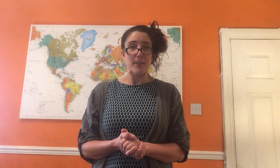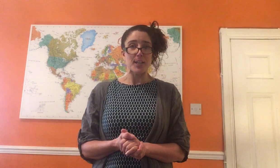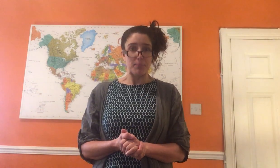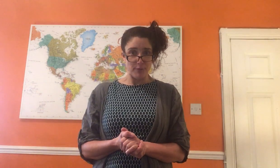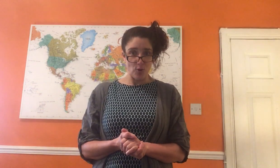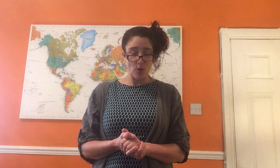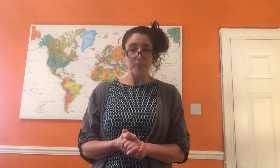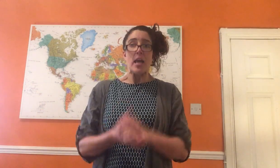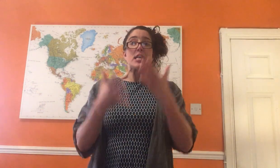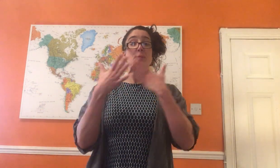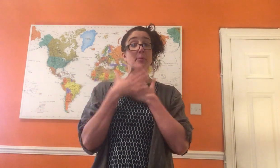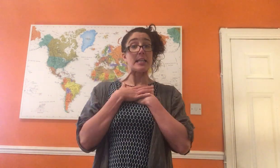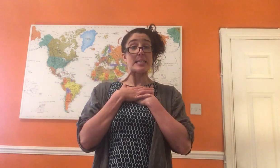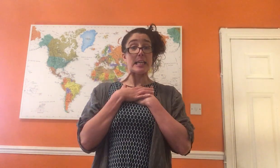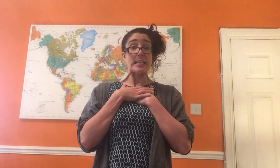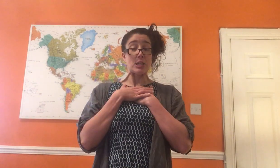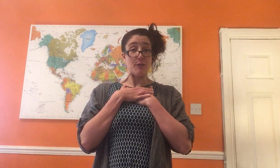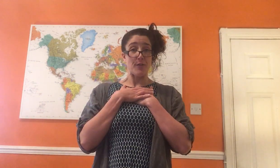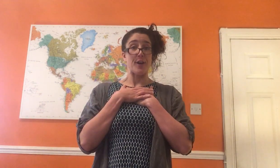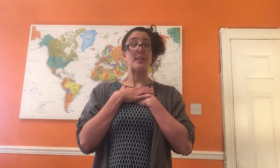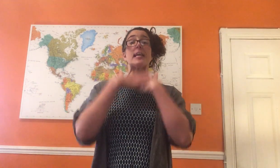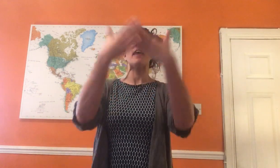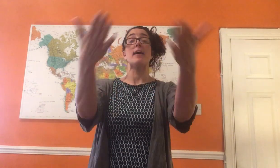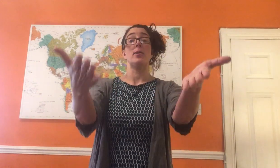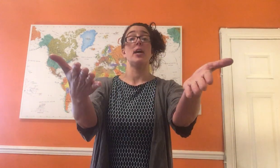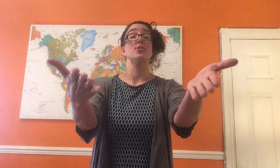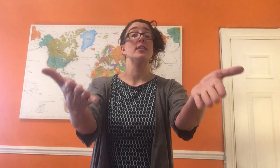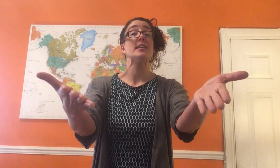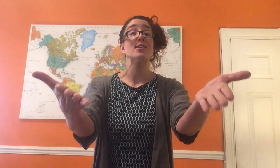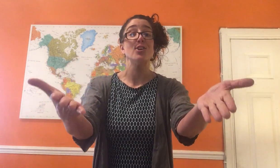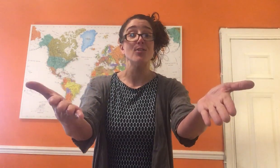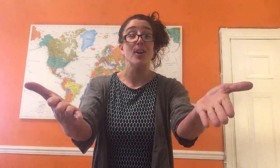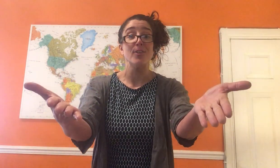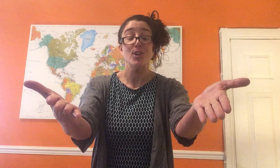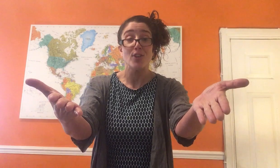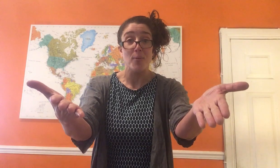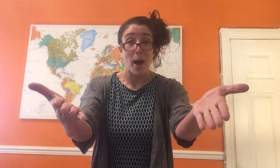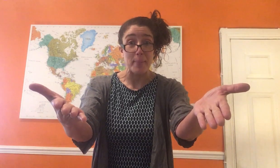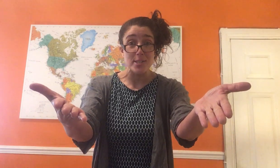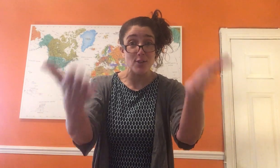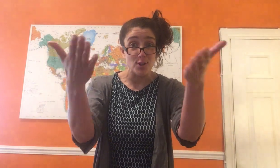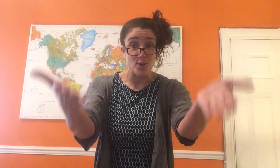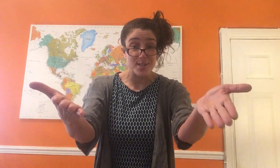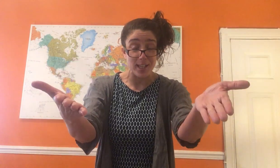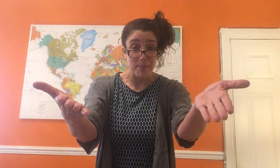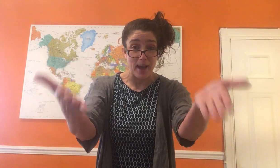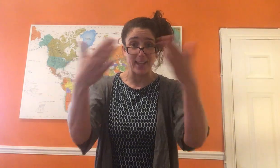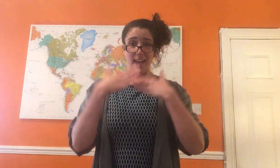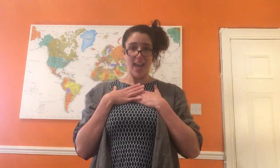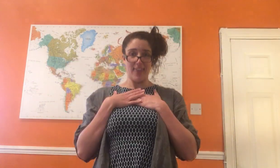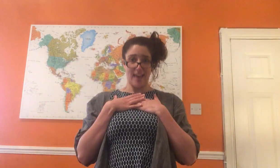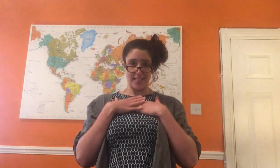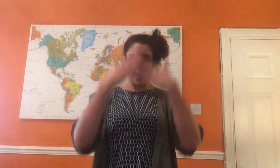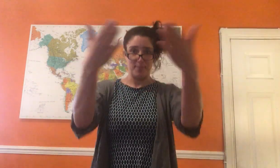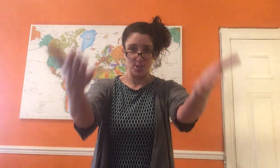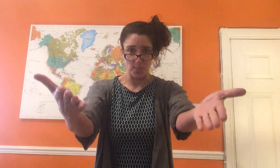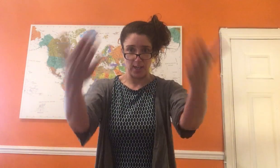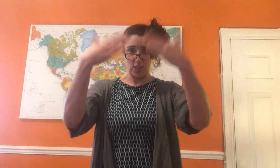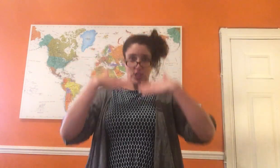have done it before. So I'm going to sing it to you first and then when I do this you know what happens don't you? You sing it back in that time. So we're going to do